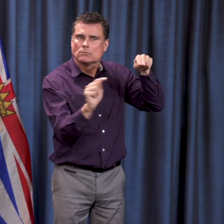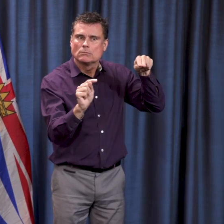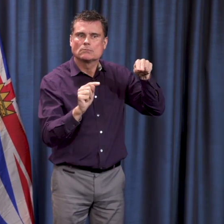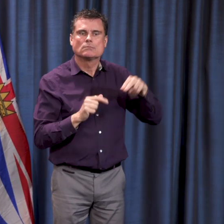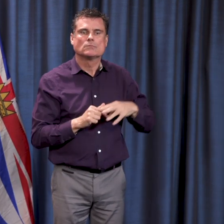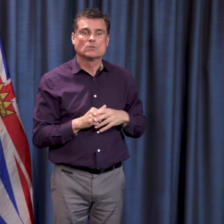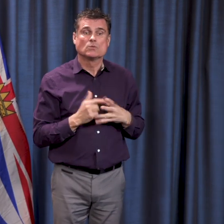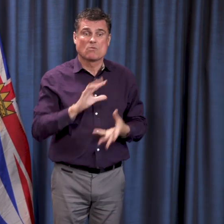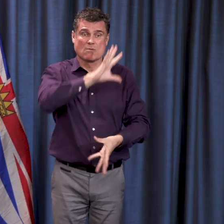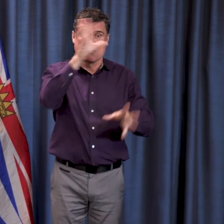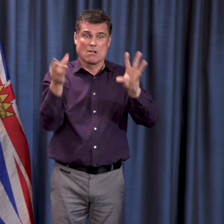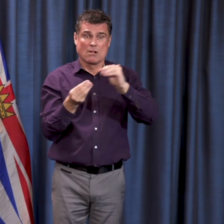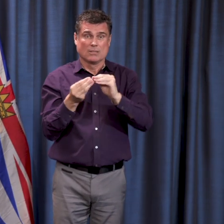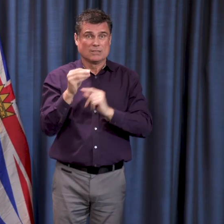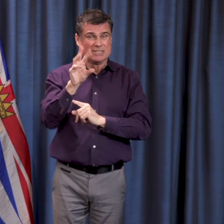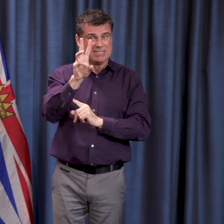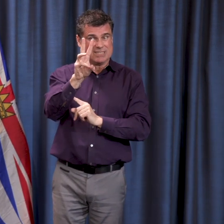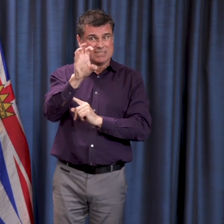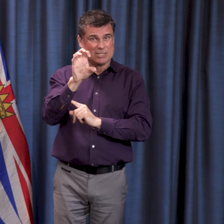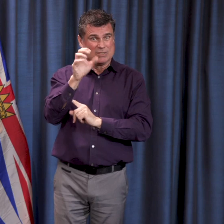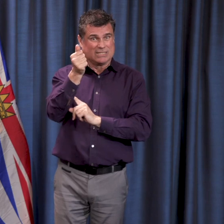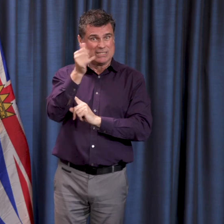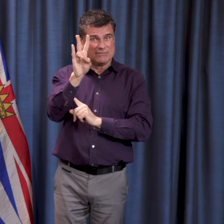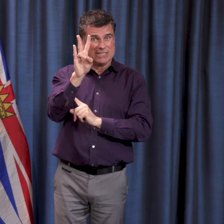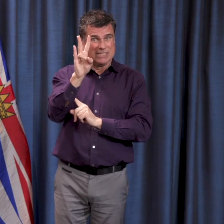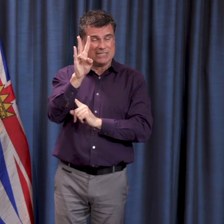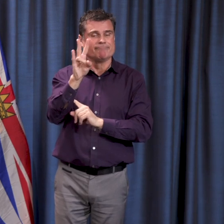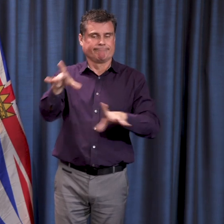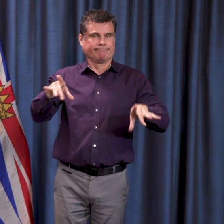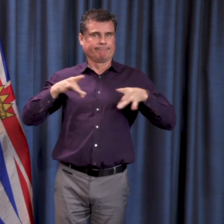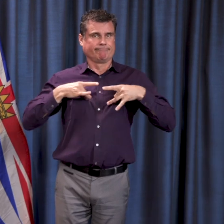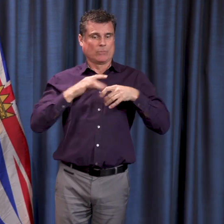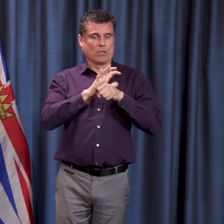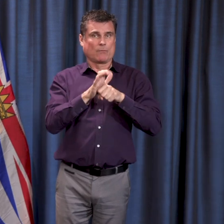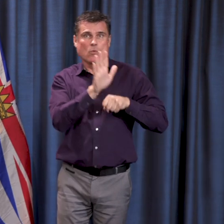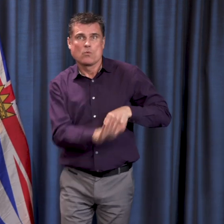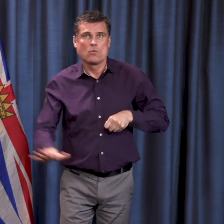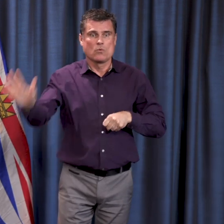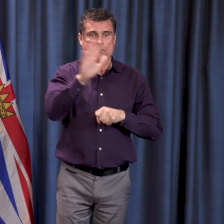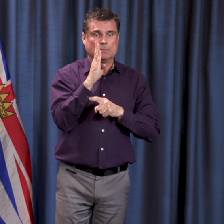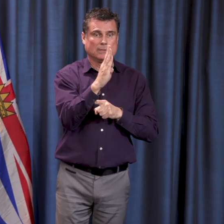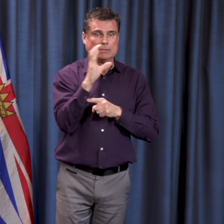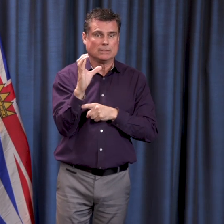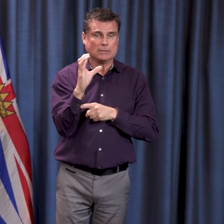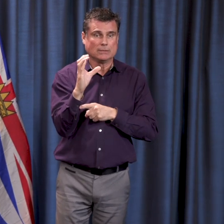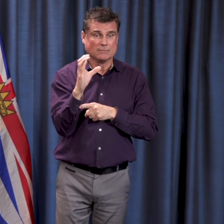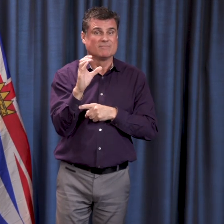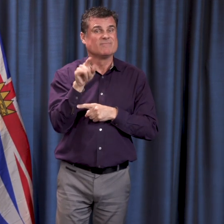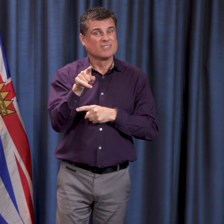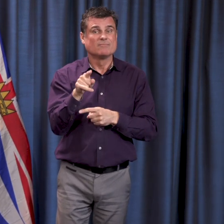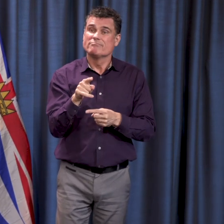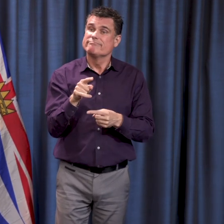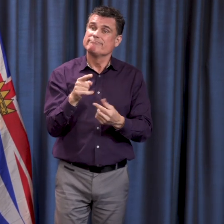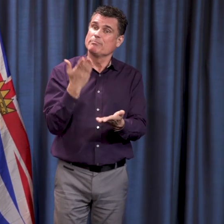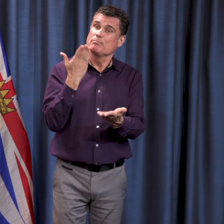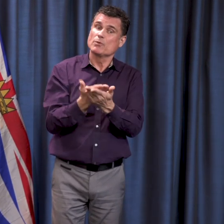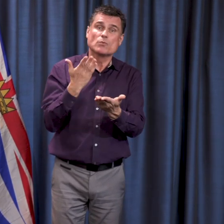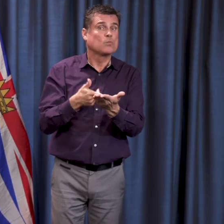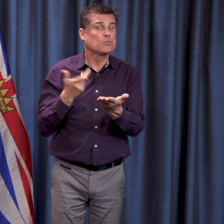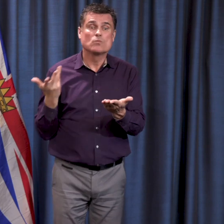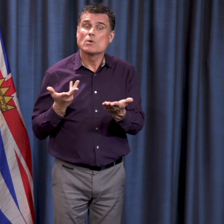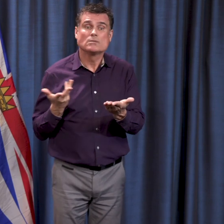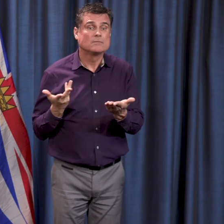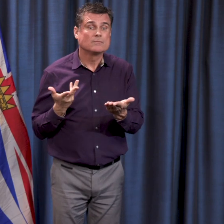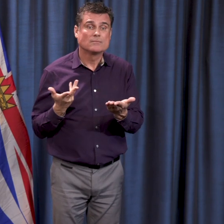course, and Dr. Henry has laid it out by health authority. But what it shows is that no part of our province is